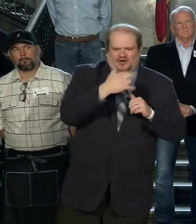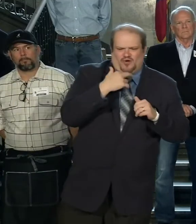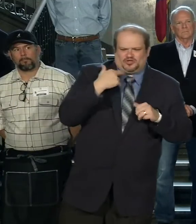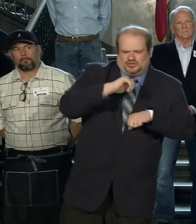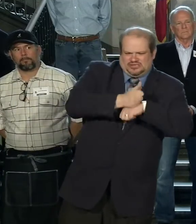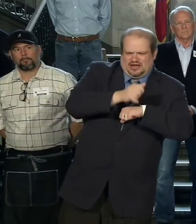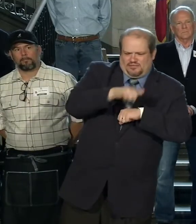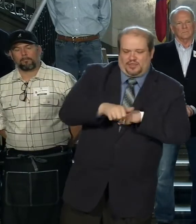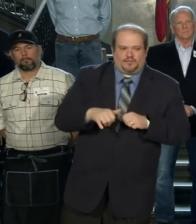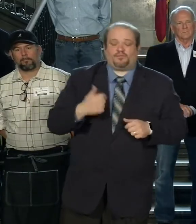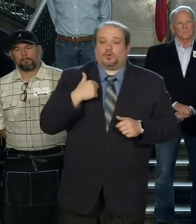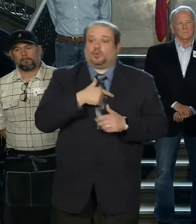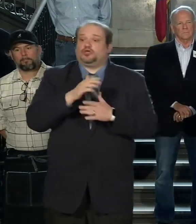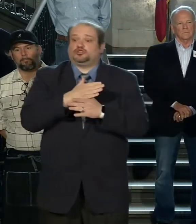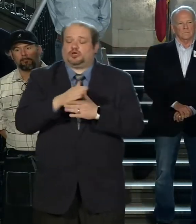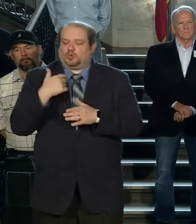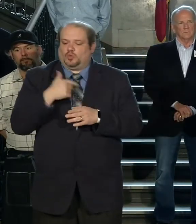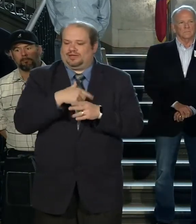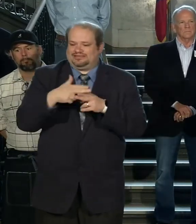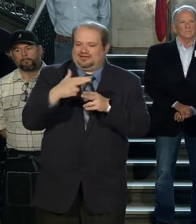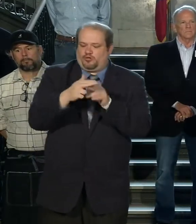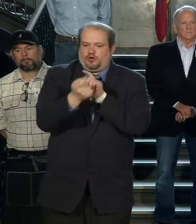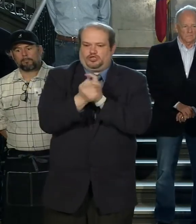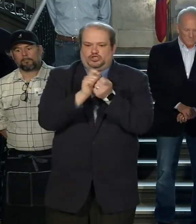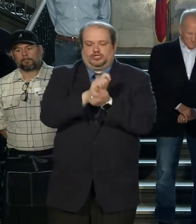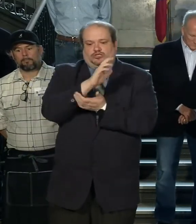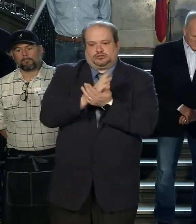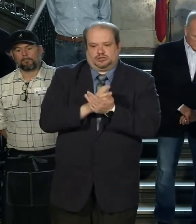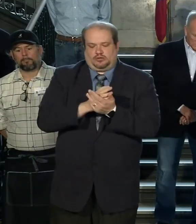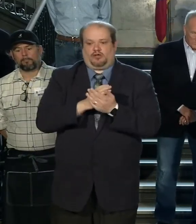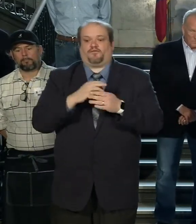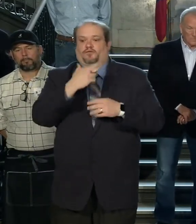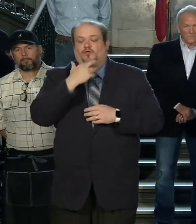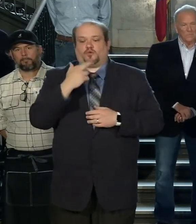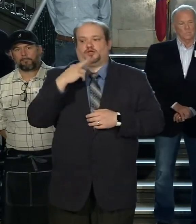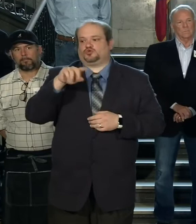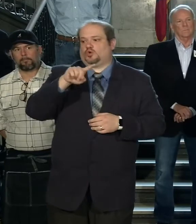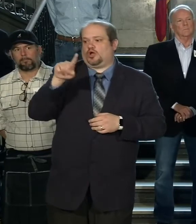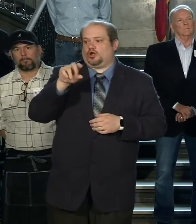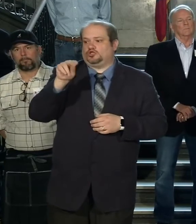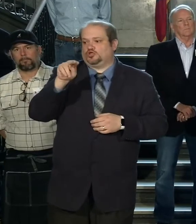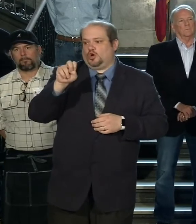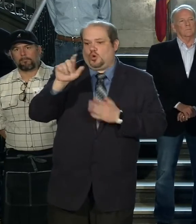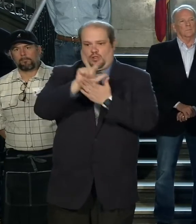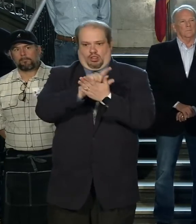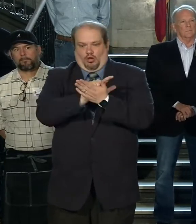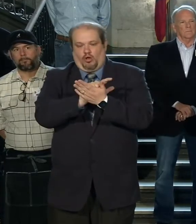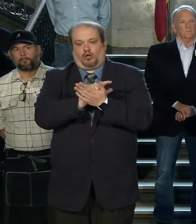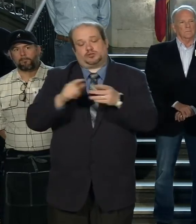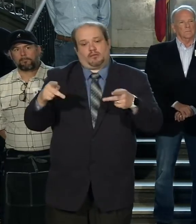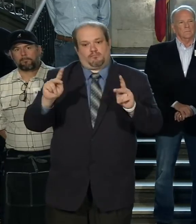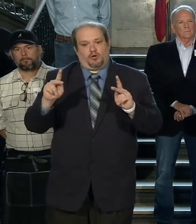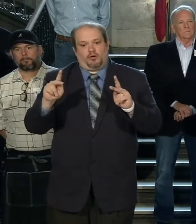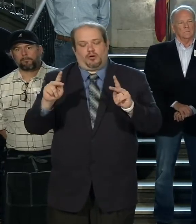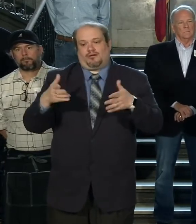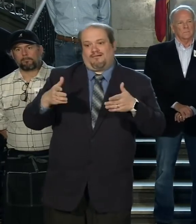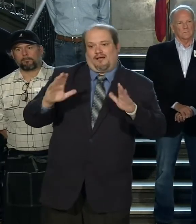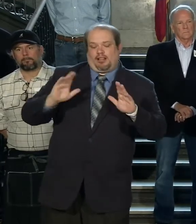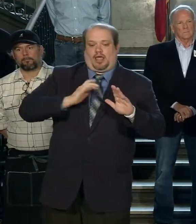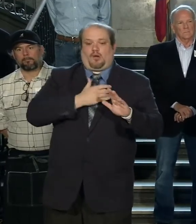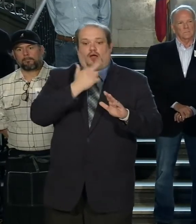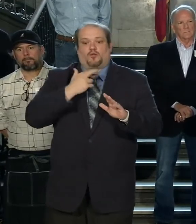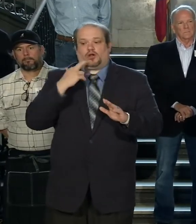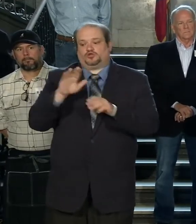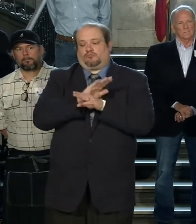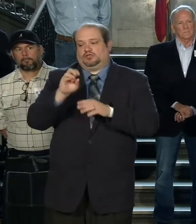Well, what we have shared is that we are temporarily changing some of the restaurant zoning laws and permits to allow for our restaurant